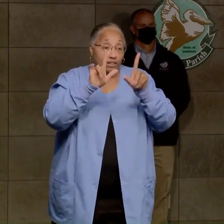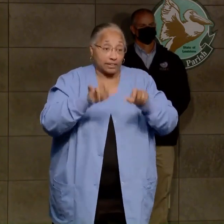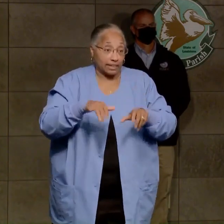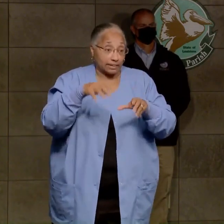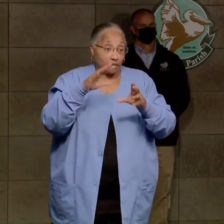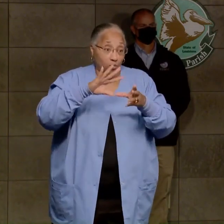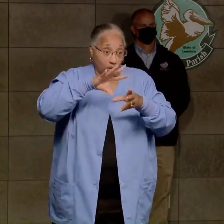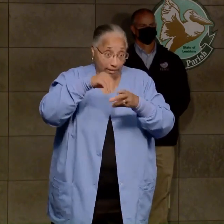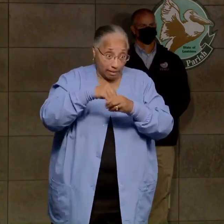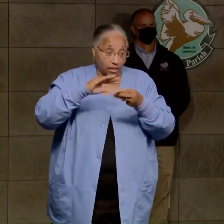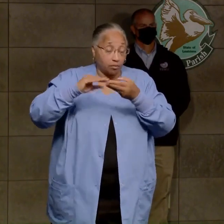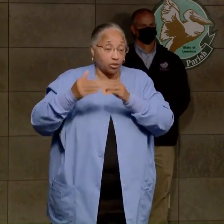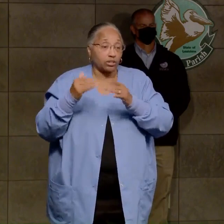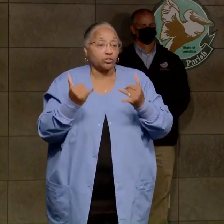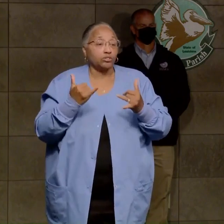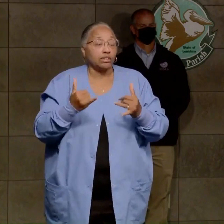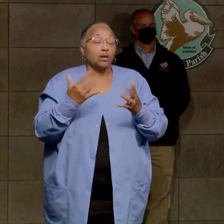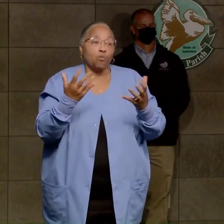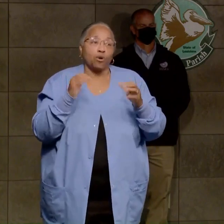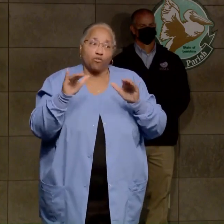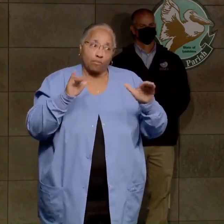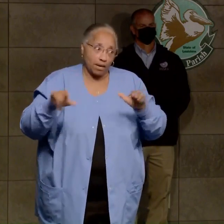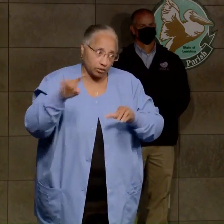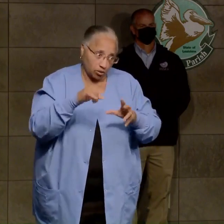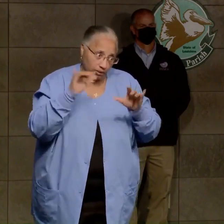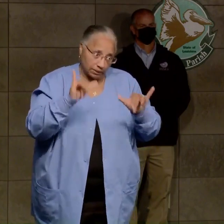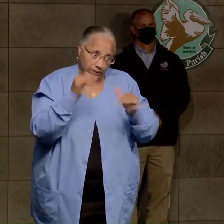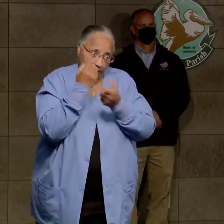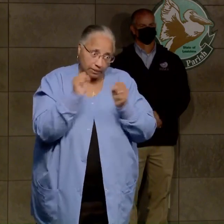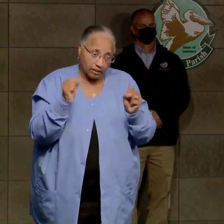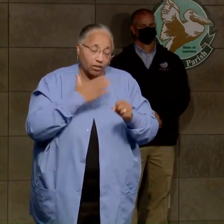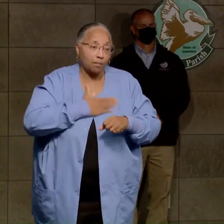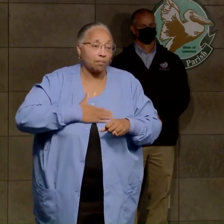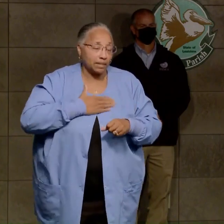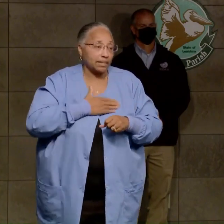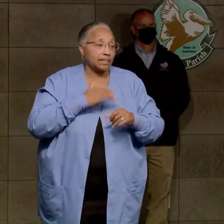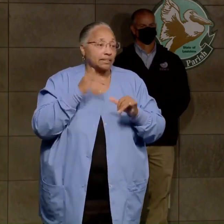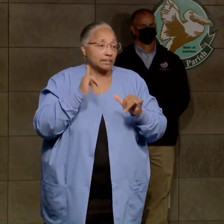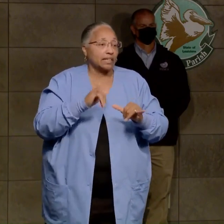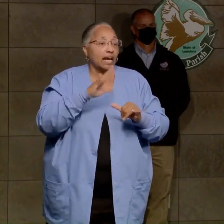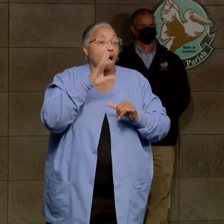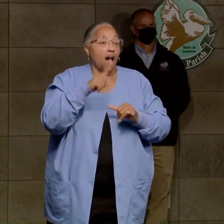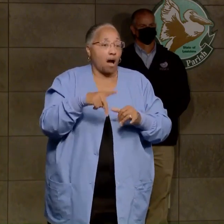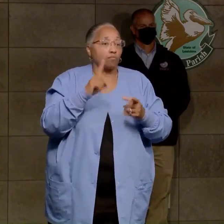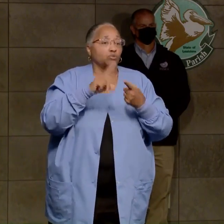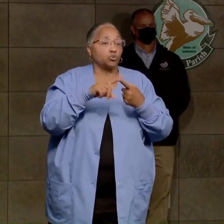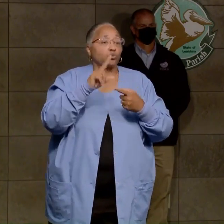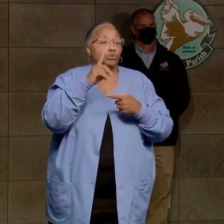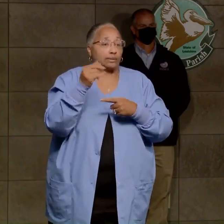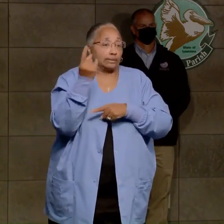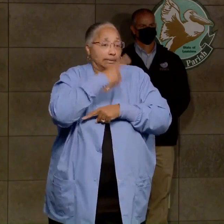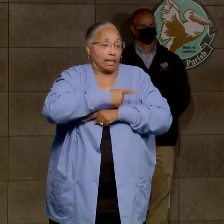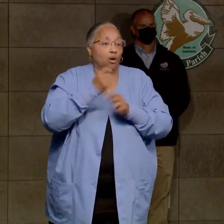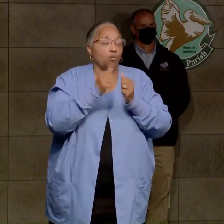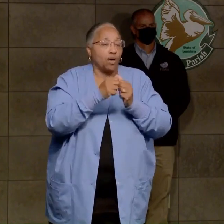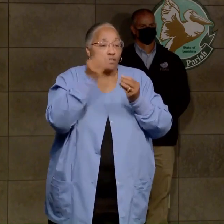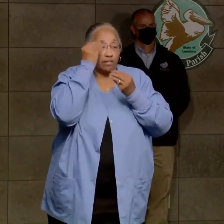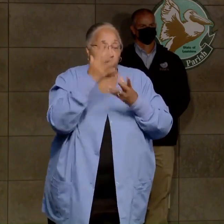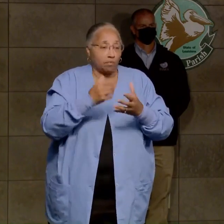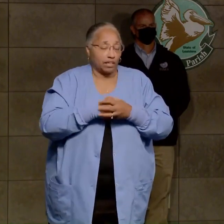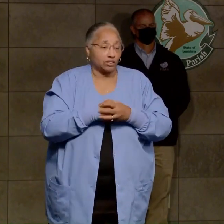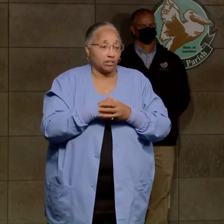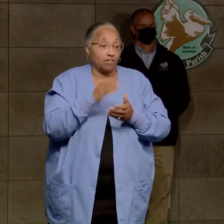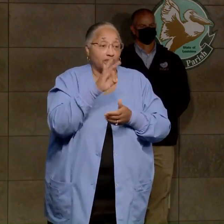today. We want to remind everyone to be safe. And please stay updated on jeffparrish.net, Facebook, Twitter, Instagram,